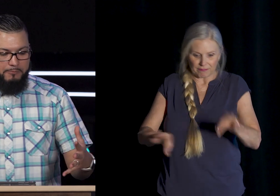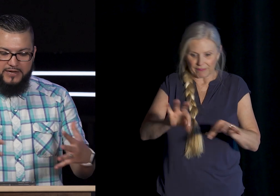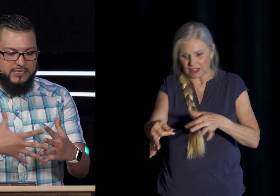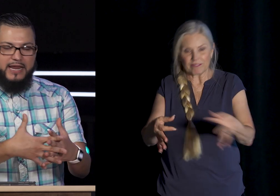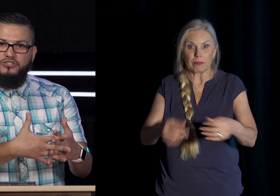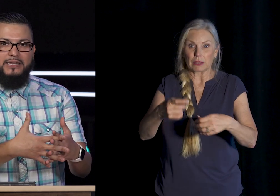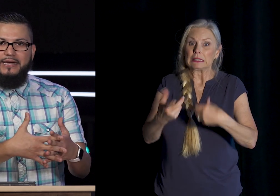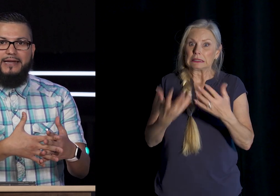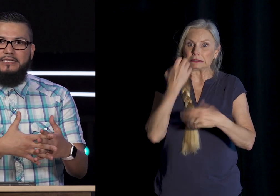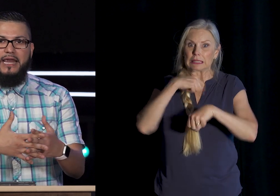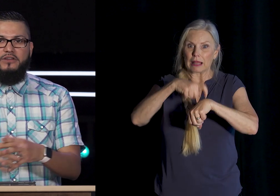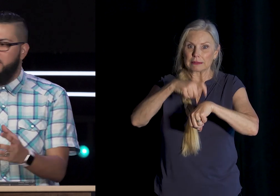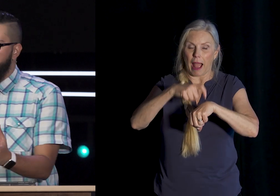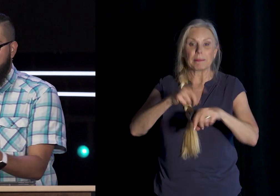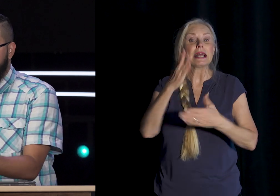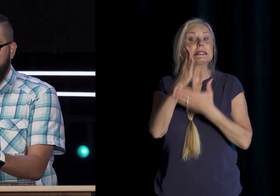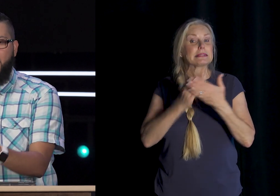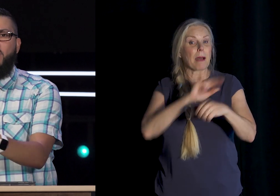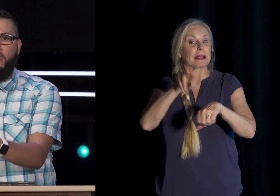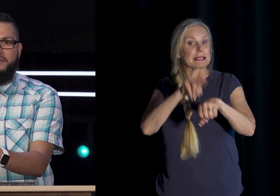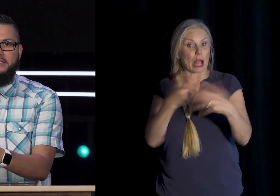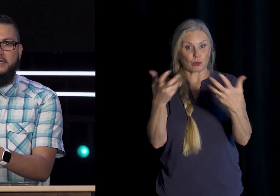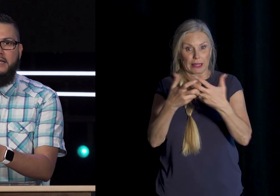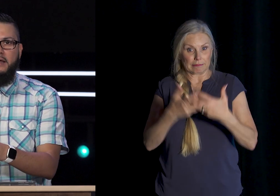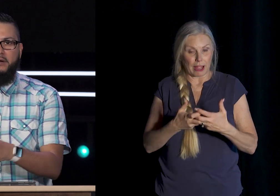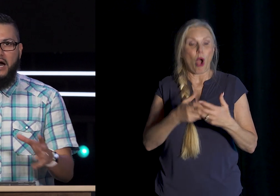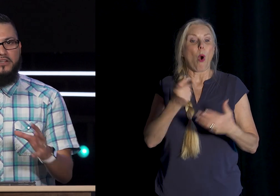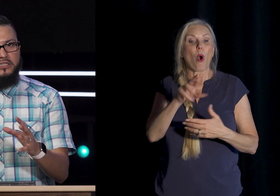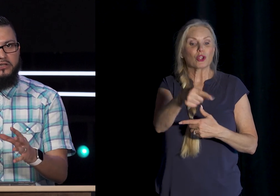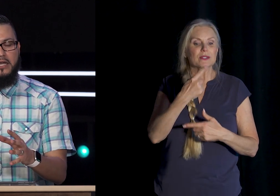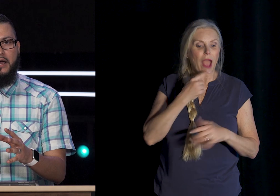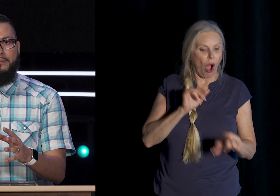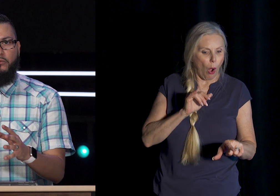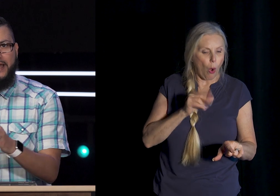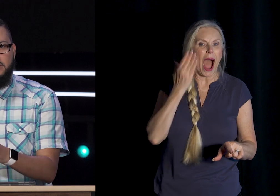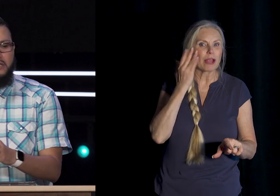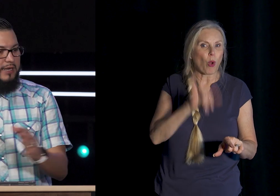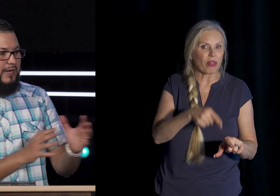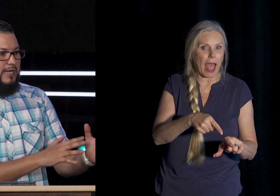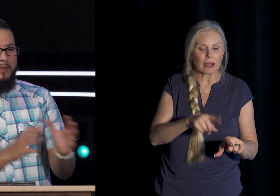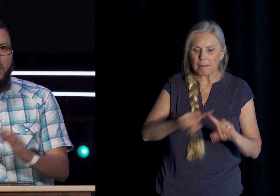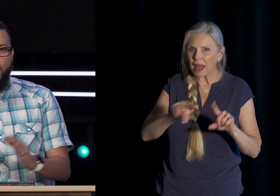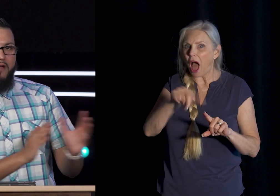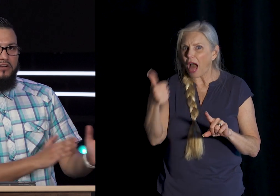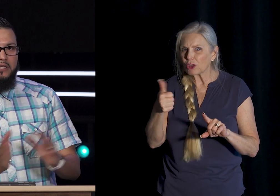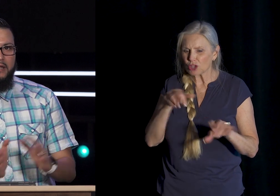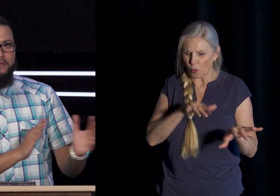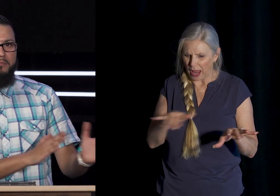On Naturally Connected Together Some We Were Able To Say Oh I Know What This Is But Others It Took Time We Had To Study And Keep Referencing The